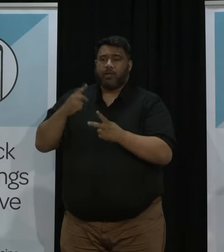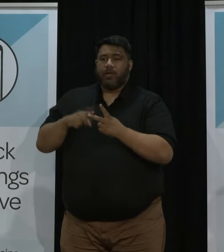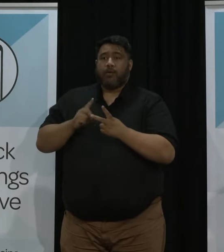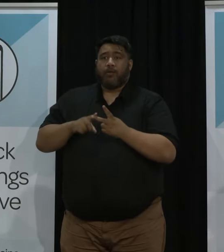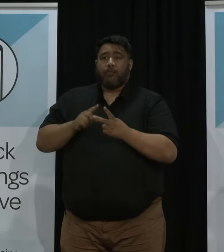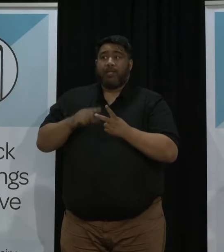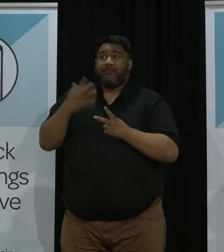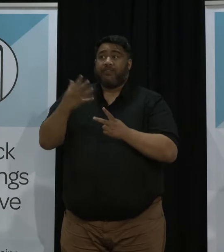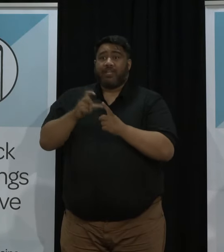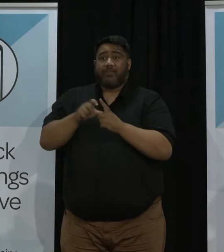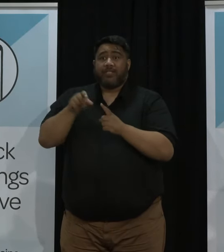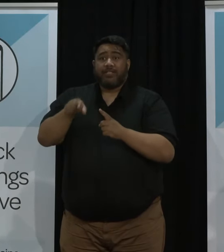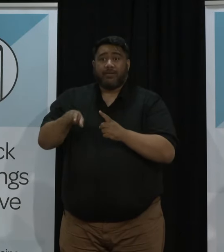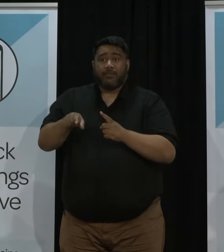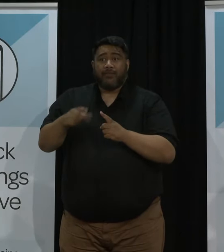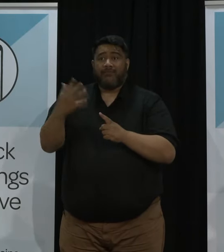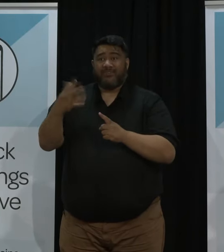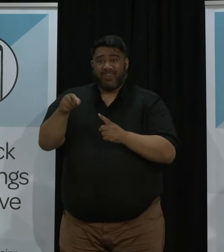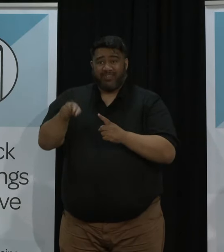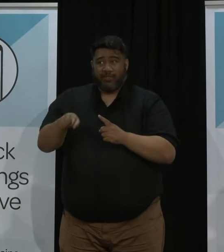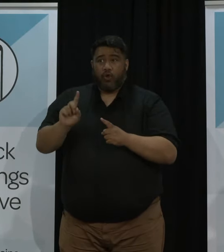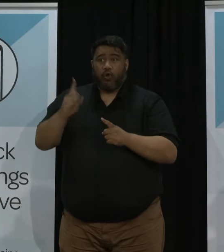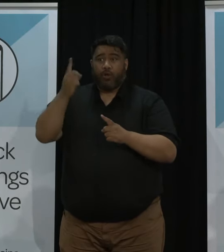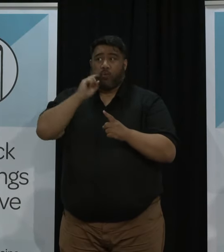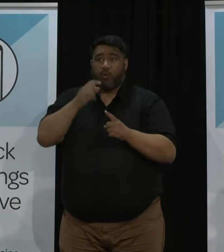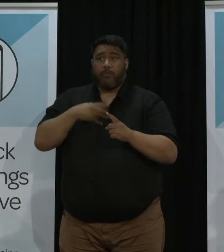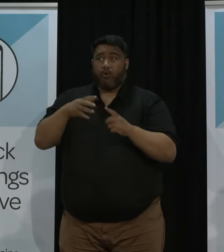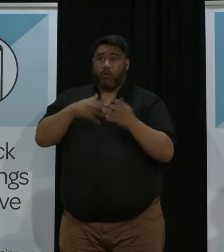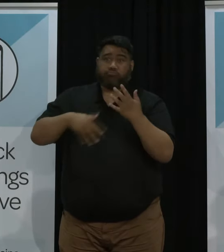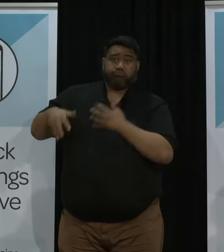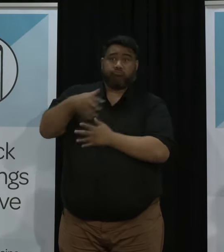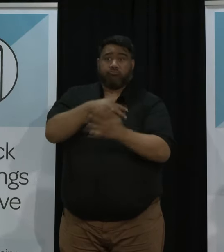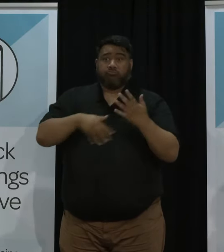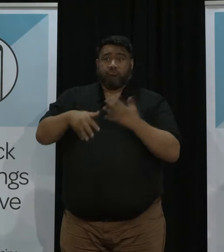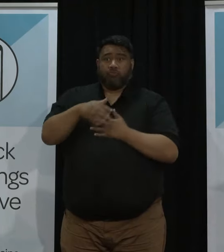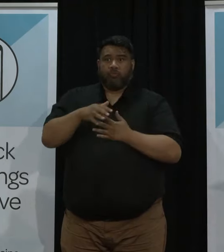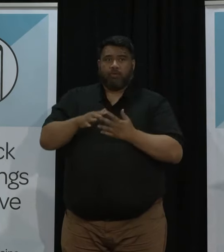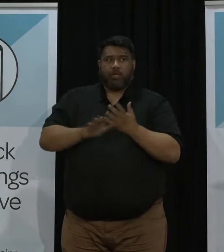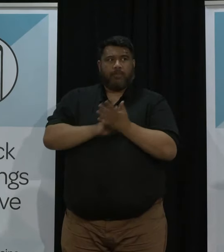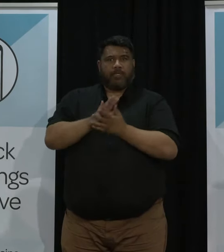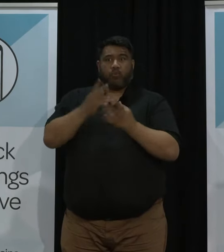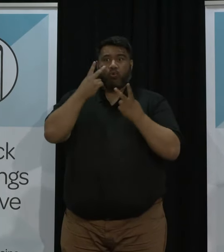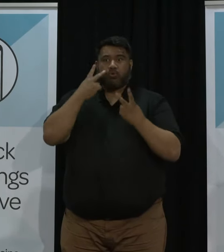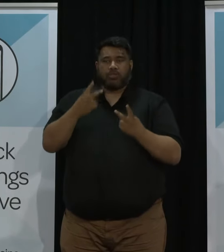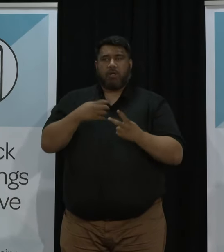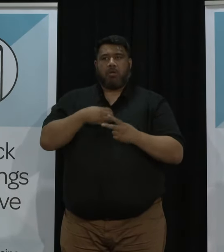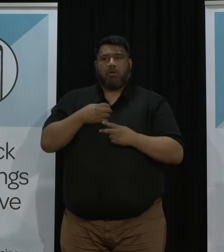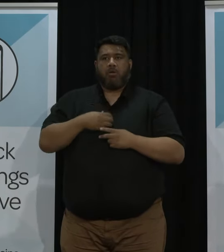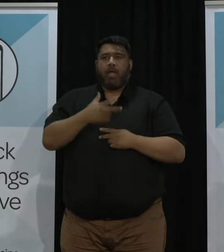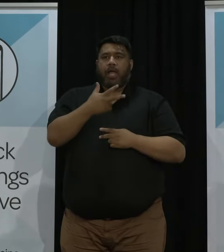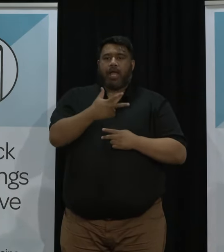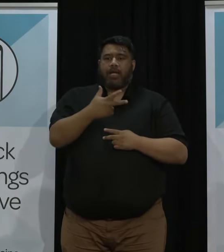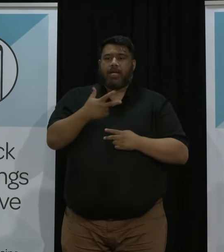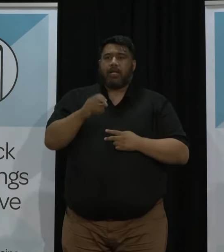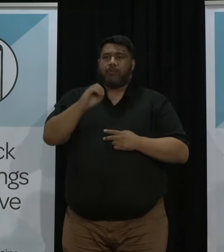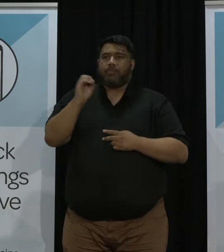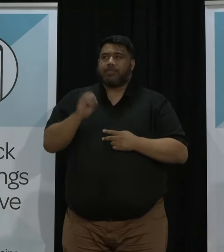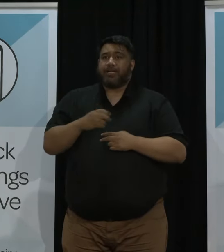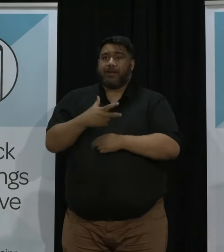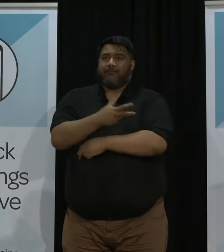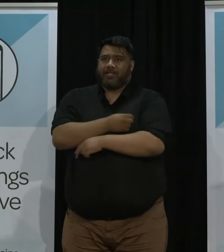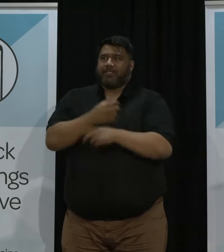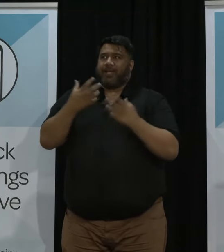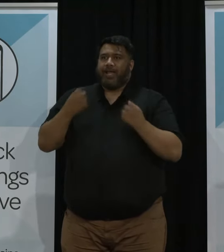th of December we move forward as a highly vaccinated population 88% of our eligible population is now fully